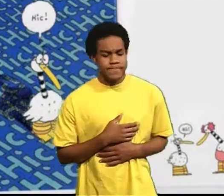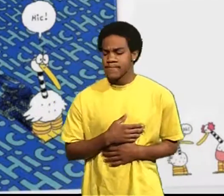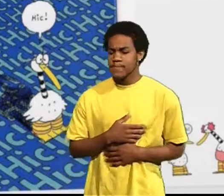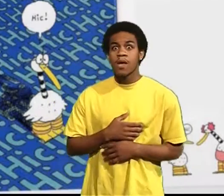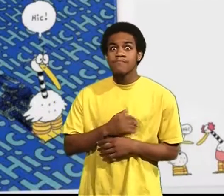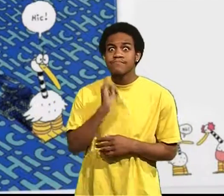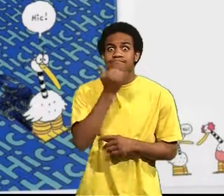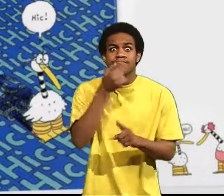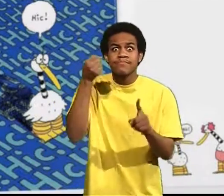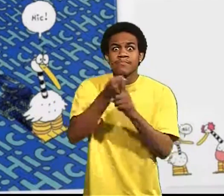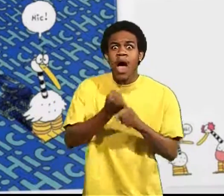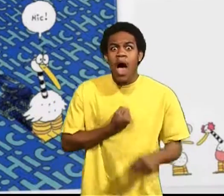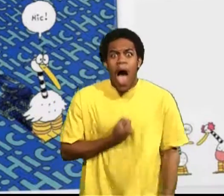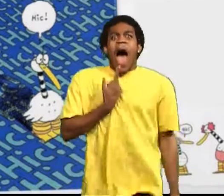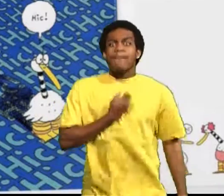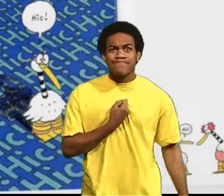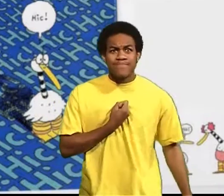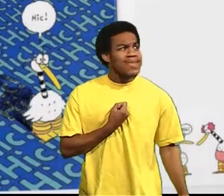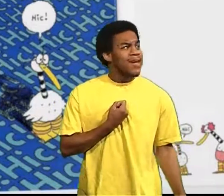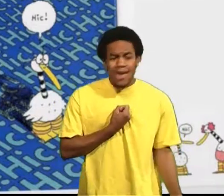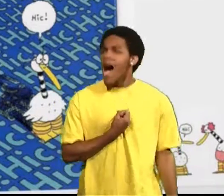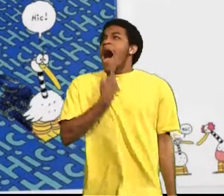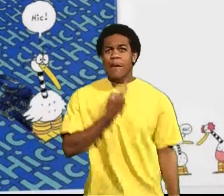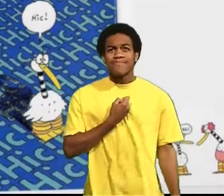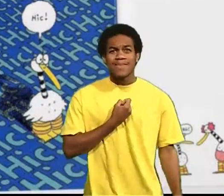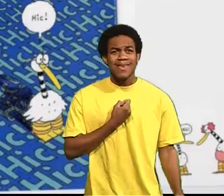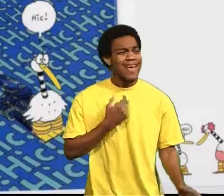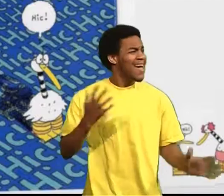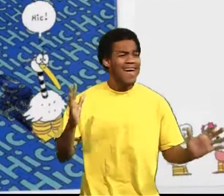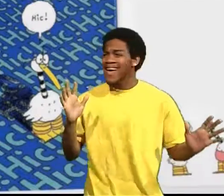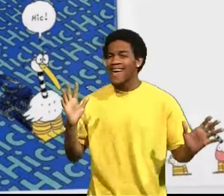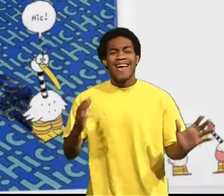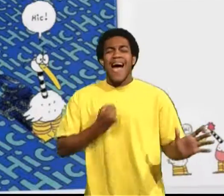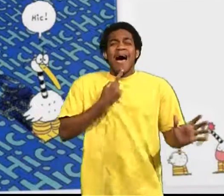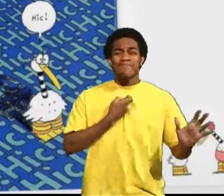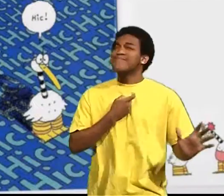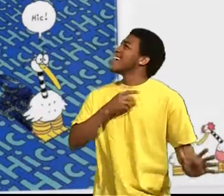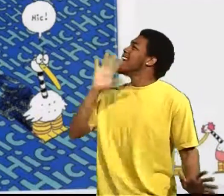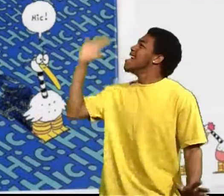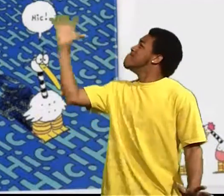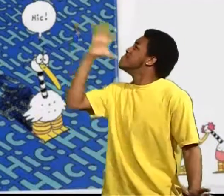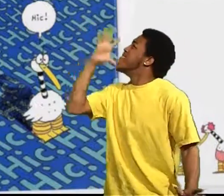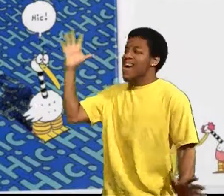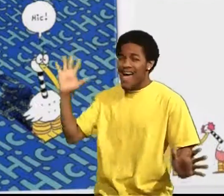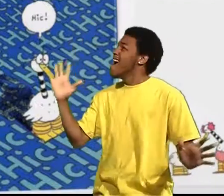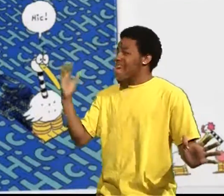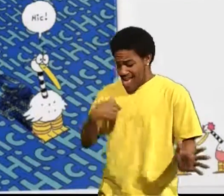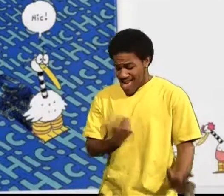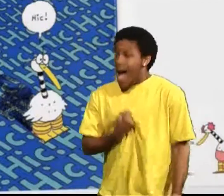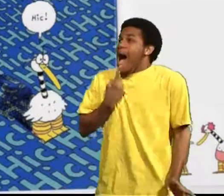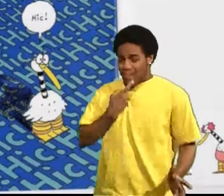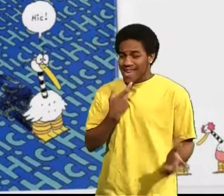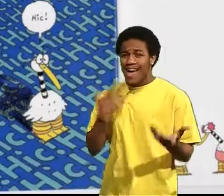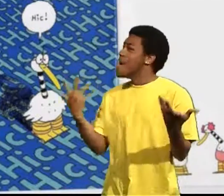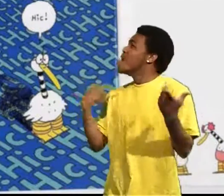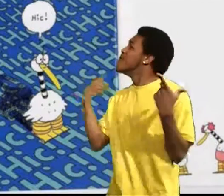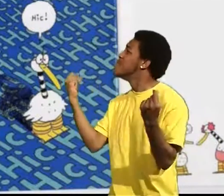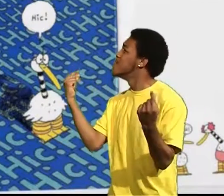Sebastian got the hiccups. He had the hiccups so badly he called his mom. He couldn't stop what was he gonna do?